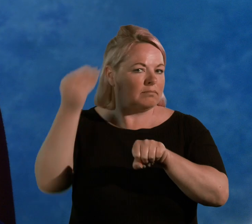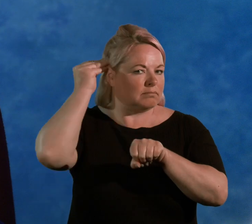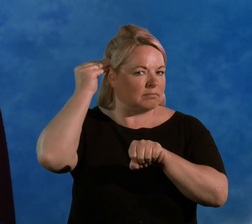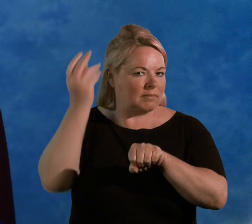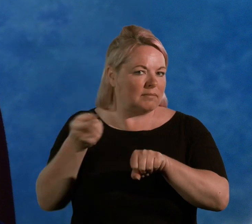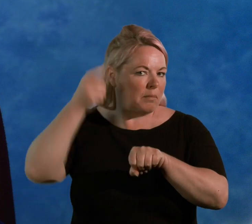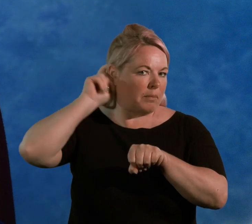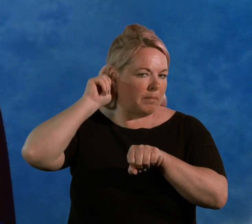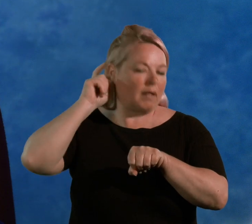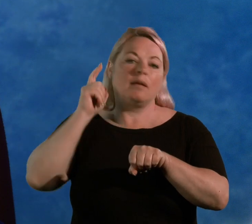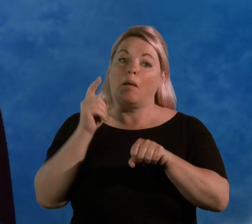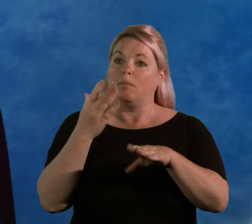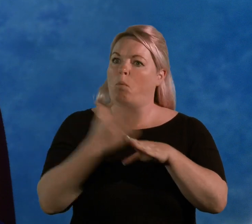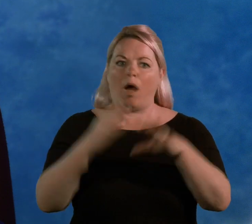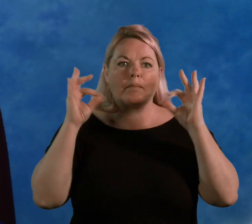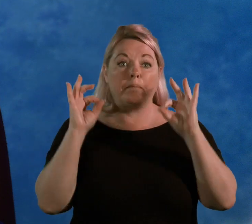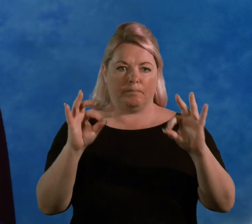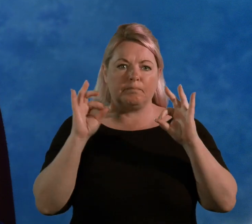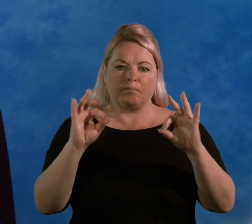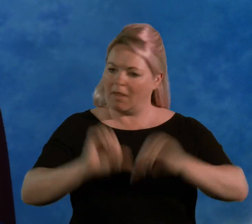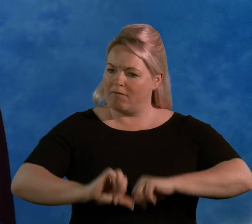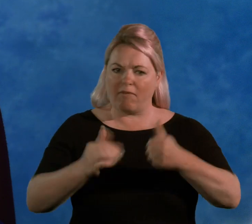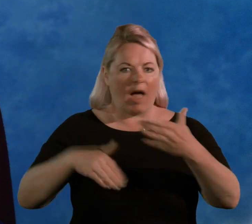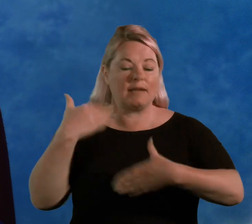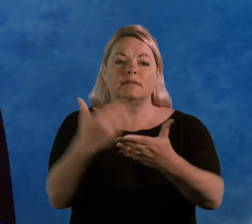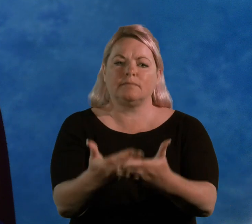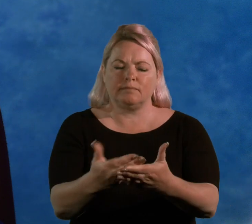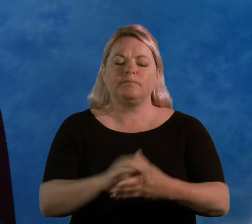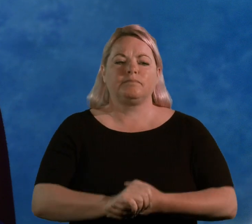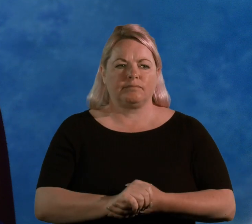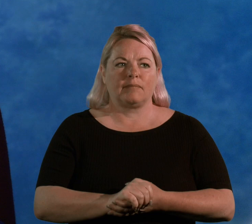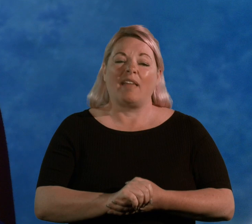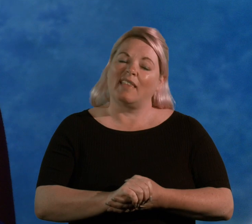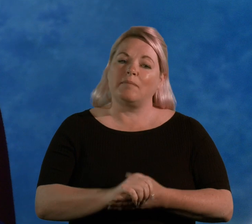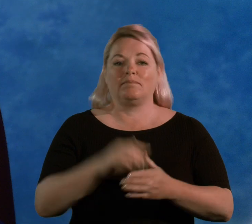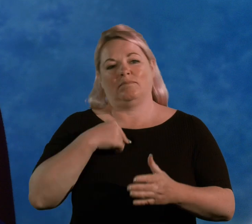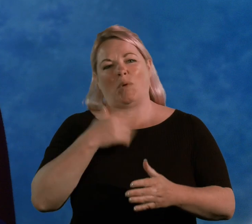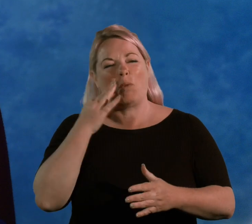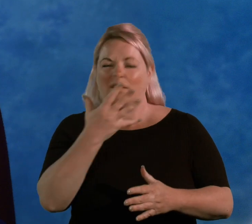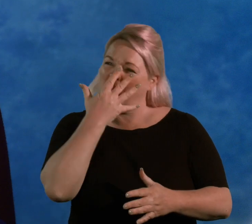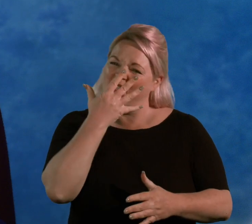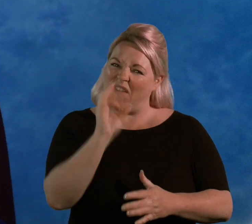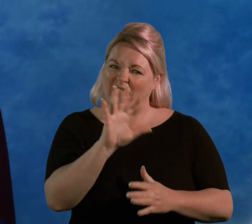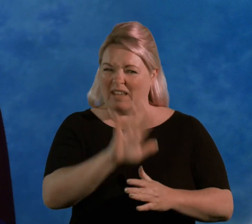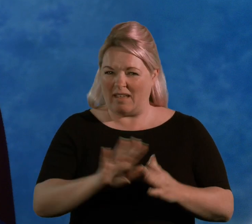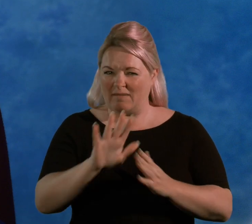it worked perfectly, and I was fine. Until my late fifties, I began to think